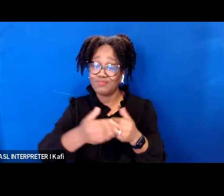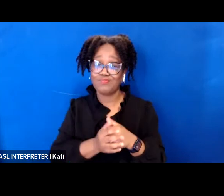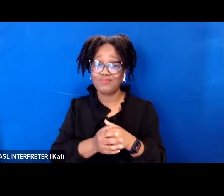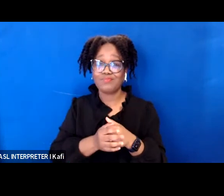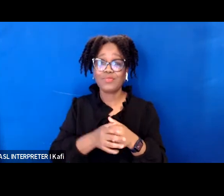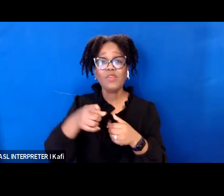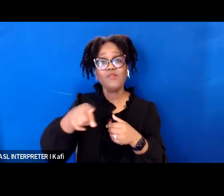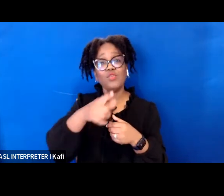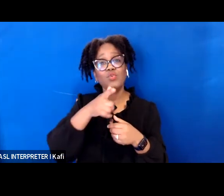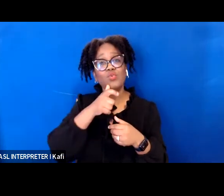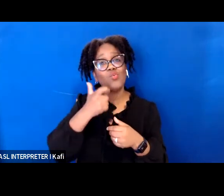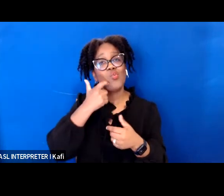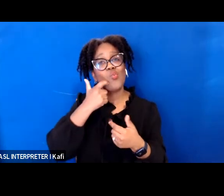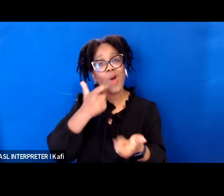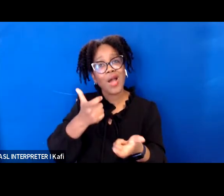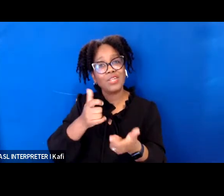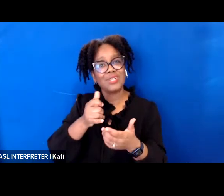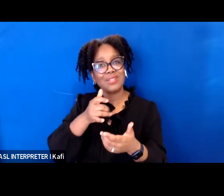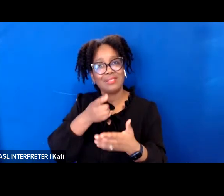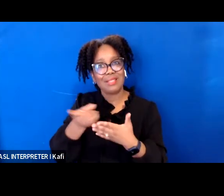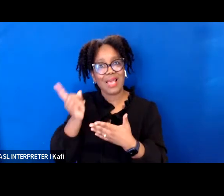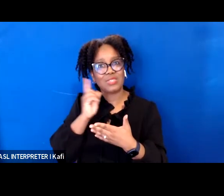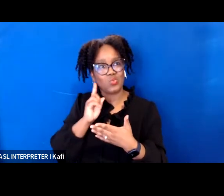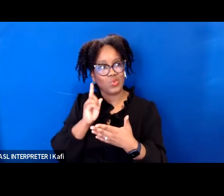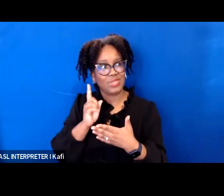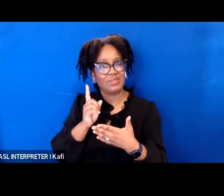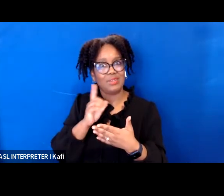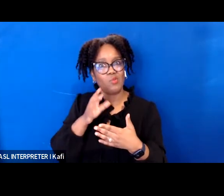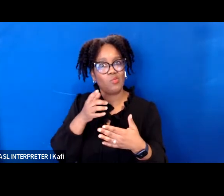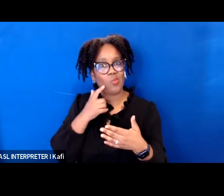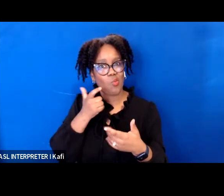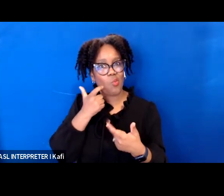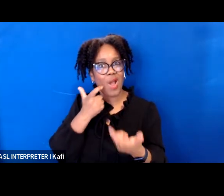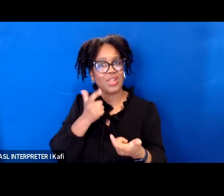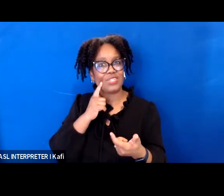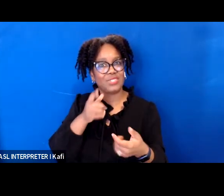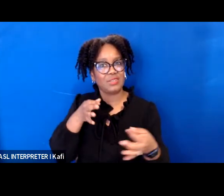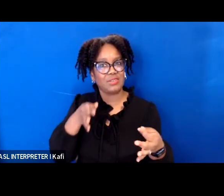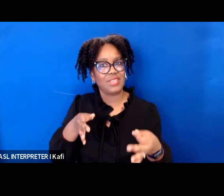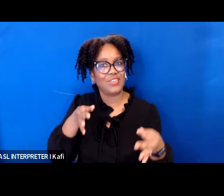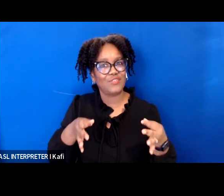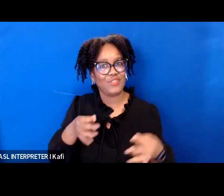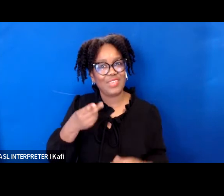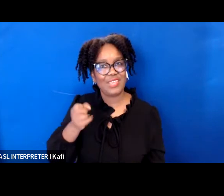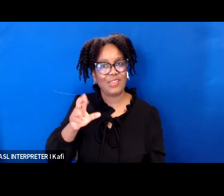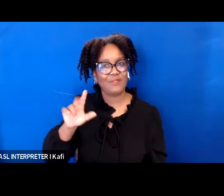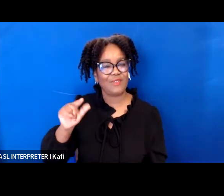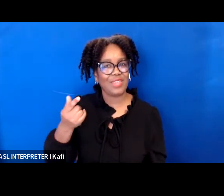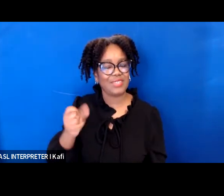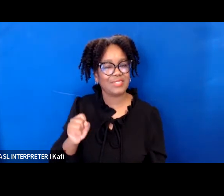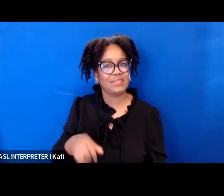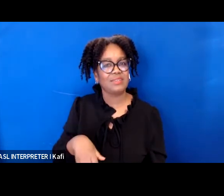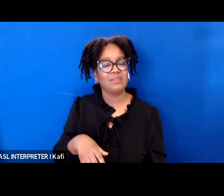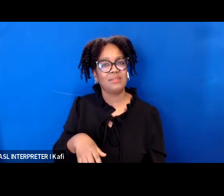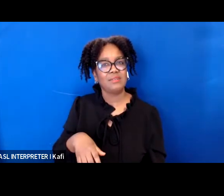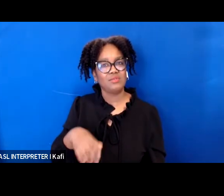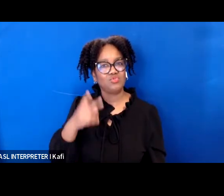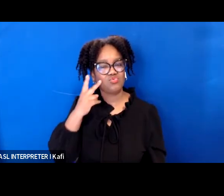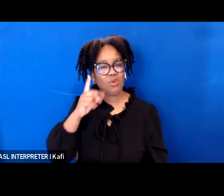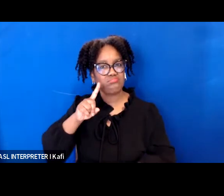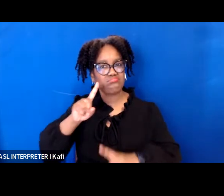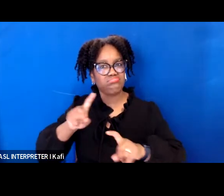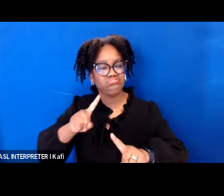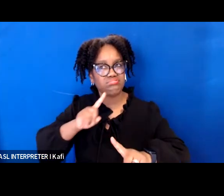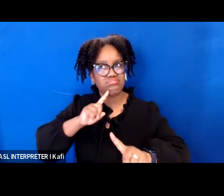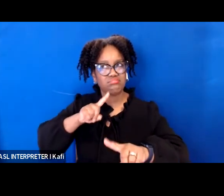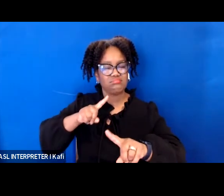a lot of highs and lows that mirrored how many of us in that are black women and in the disability community are treated no matter how